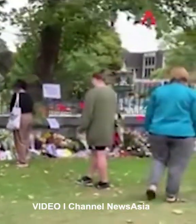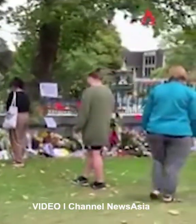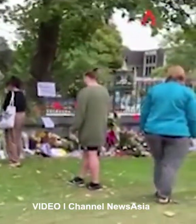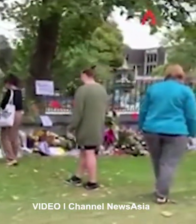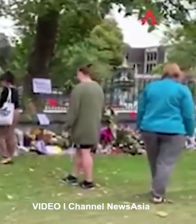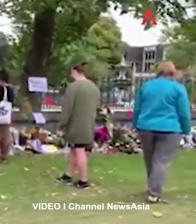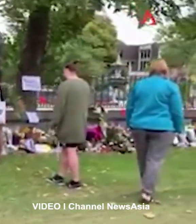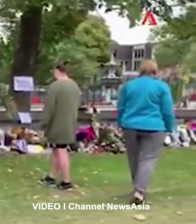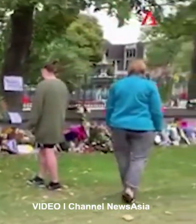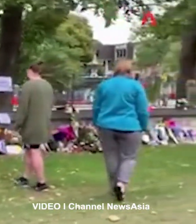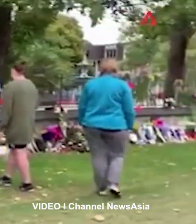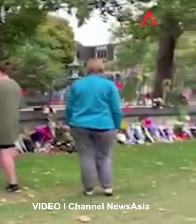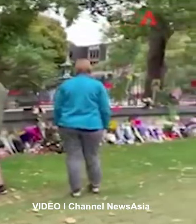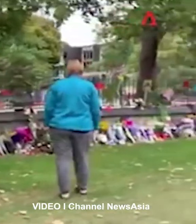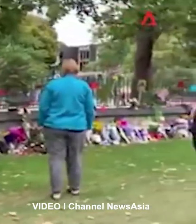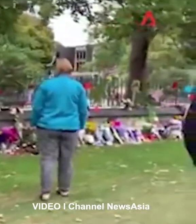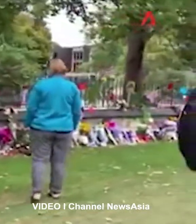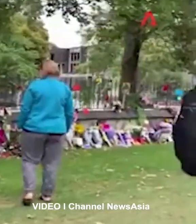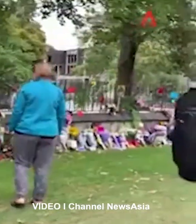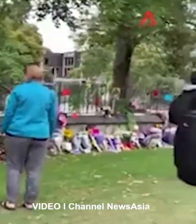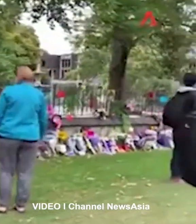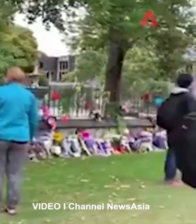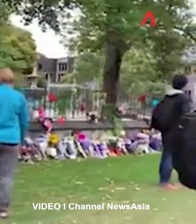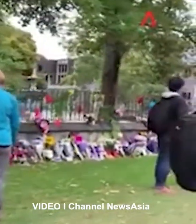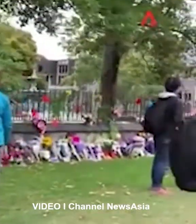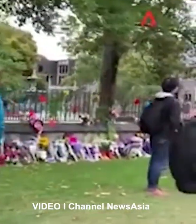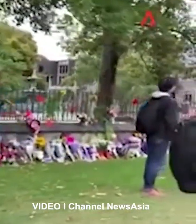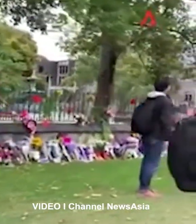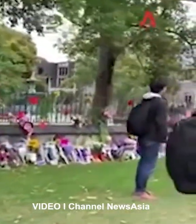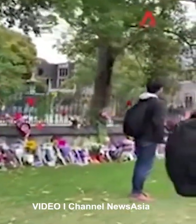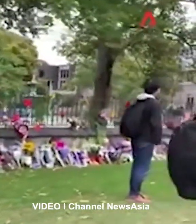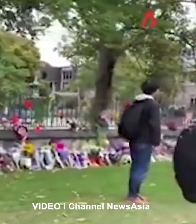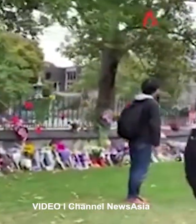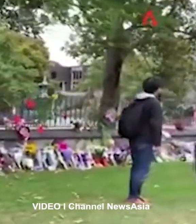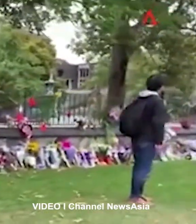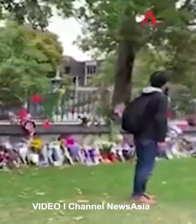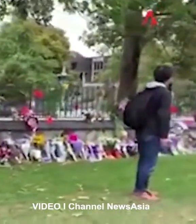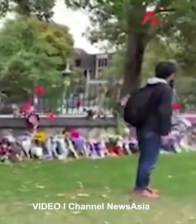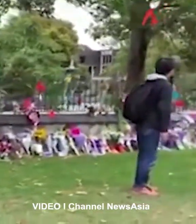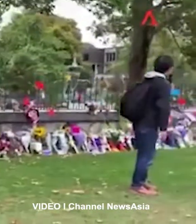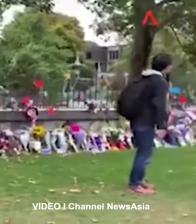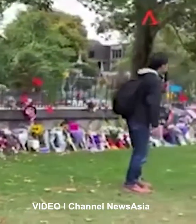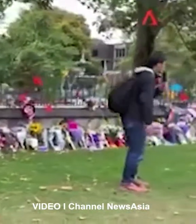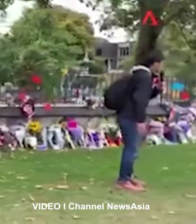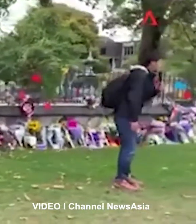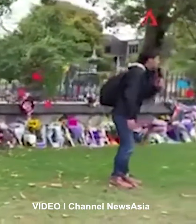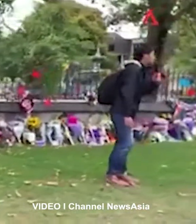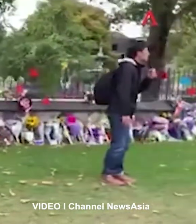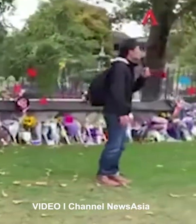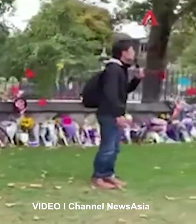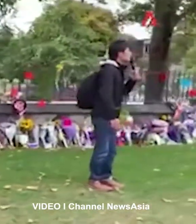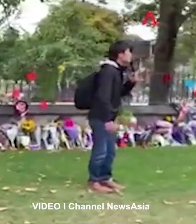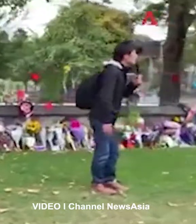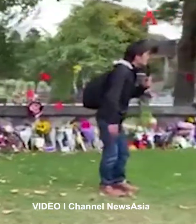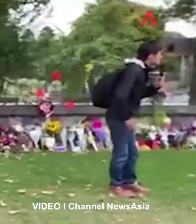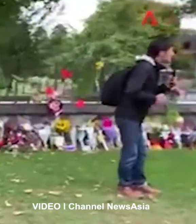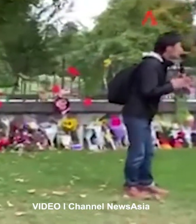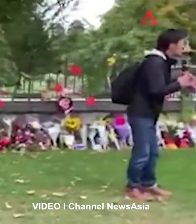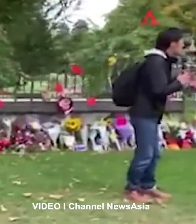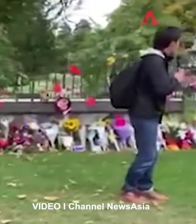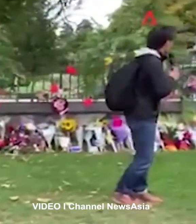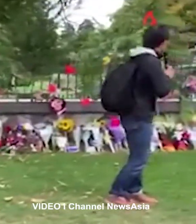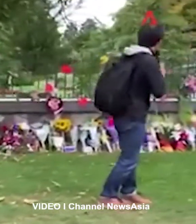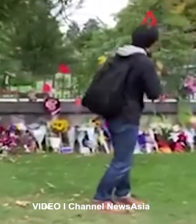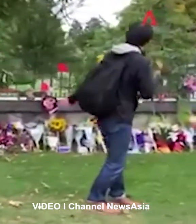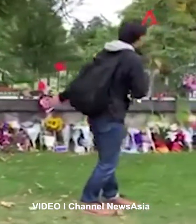This is a problem that goes well beyond New Zealand. It has played out in other parts of the world. So whilst we might have, uh,